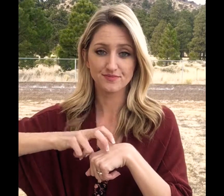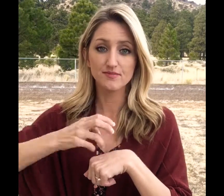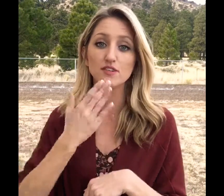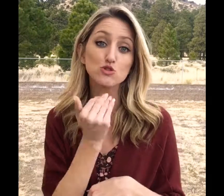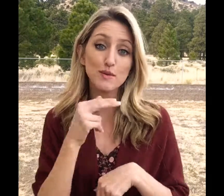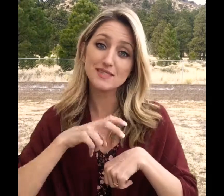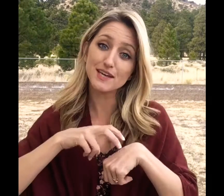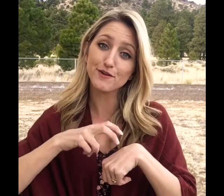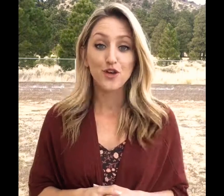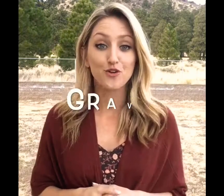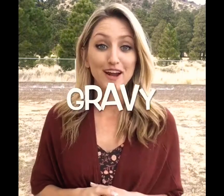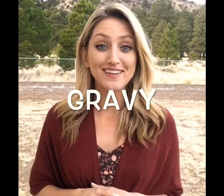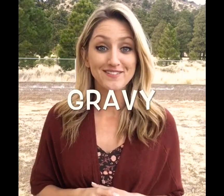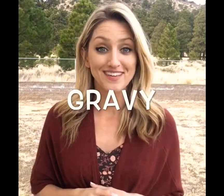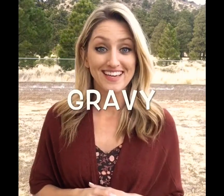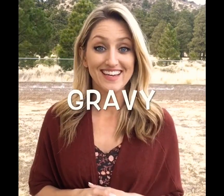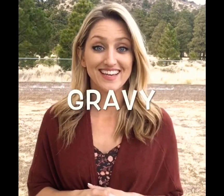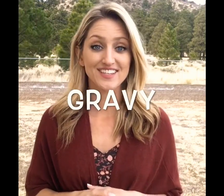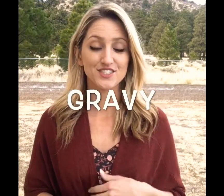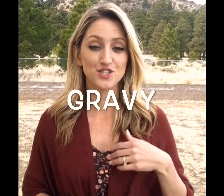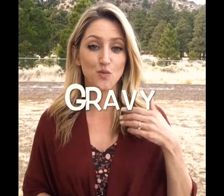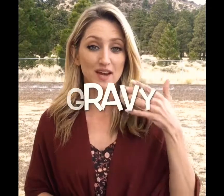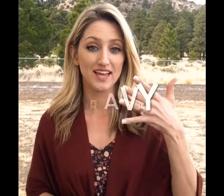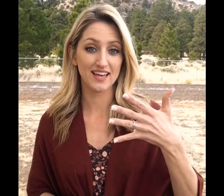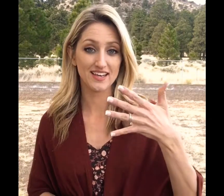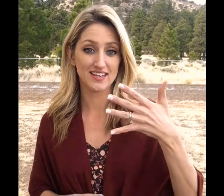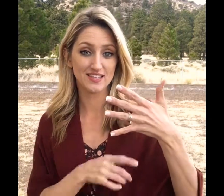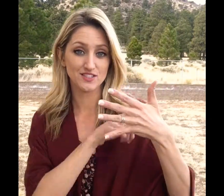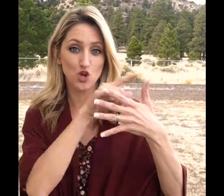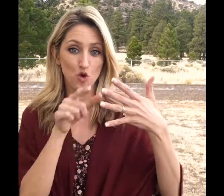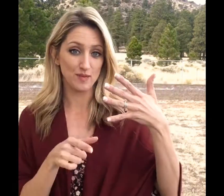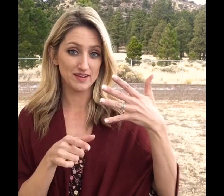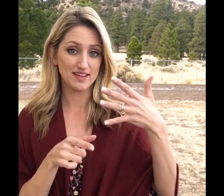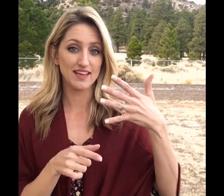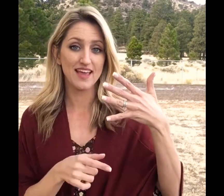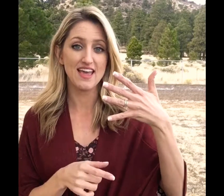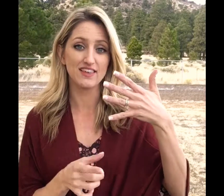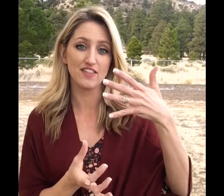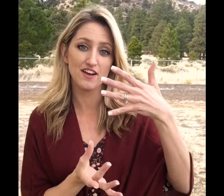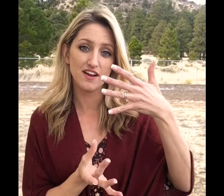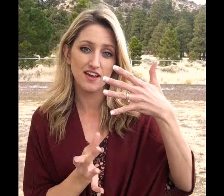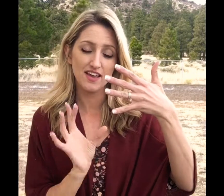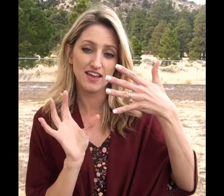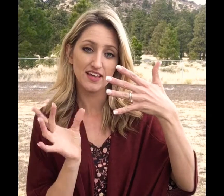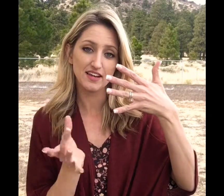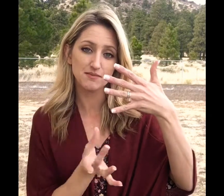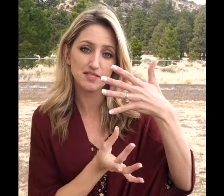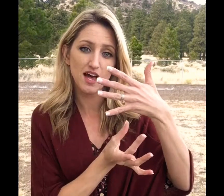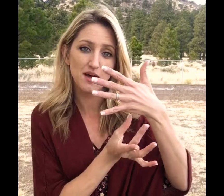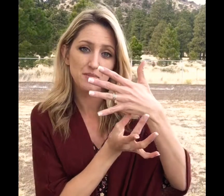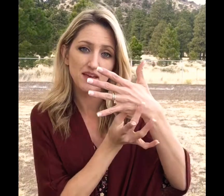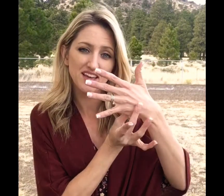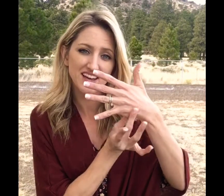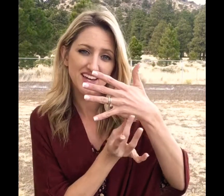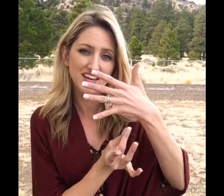Sweet potato. Gravy. So one hand is open and the other hand comes up and kind of